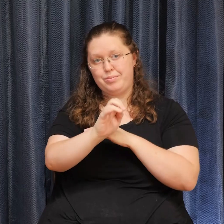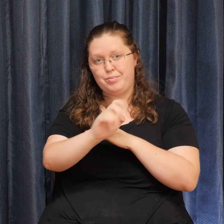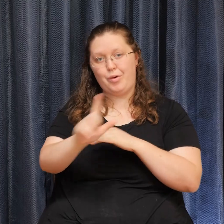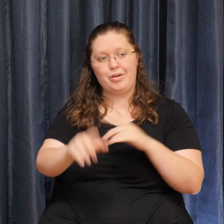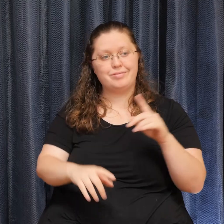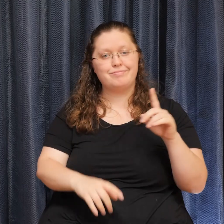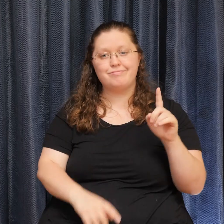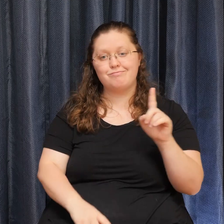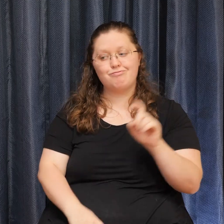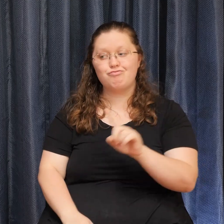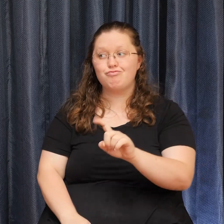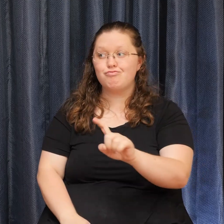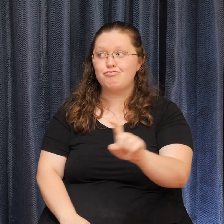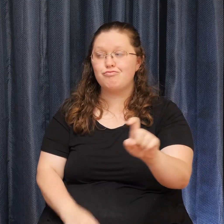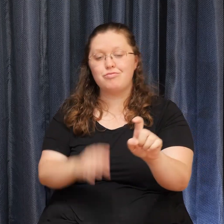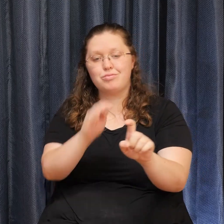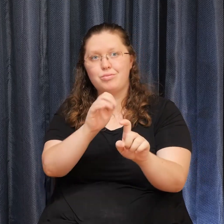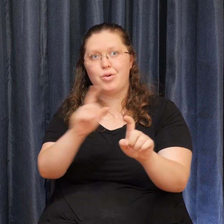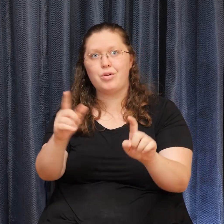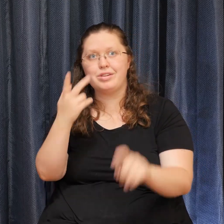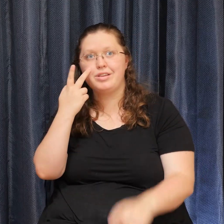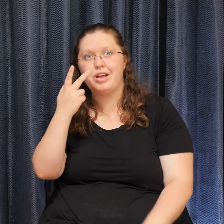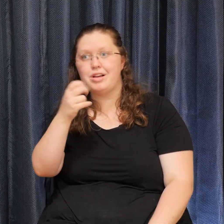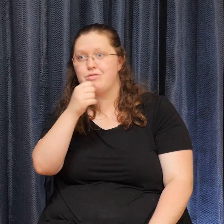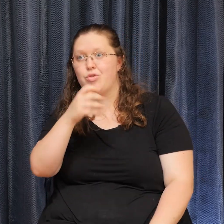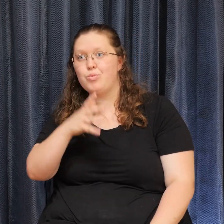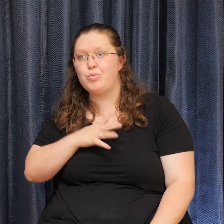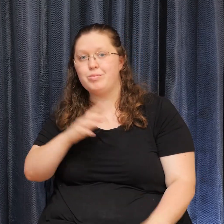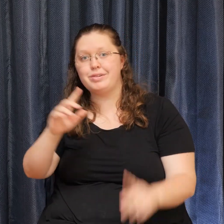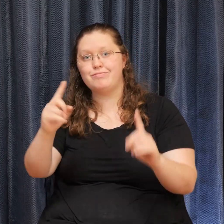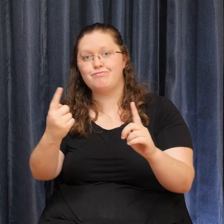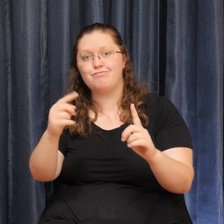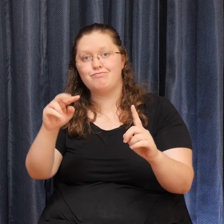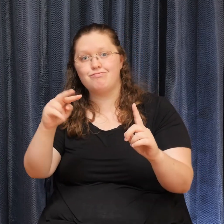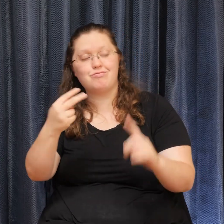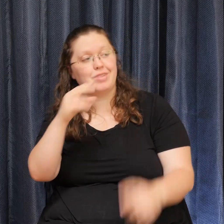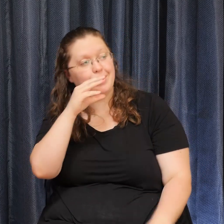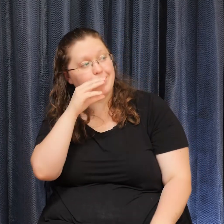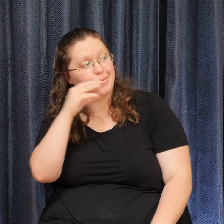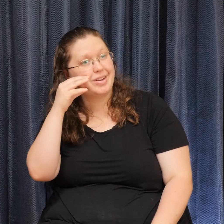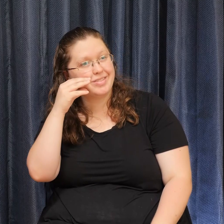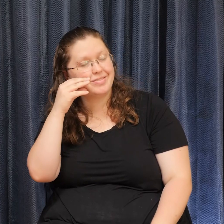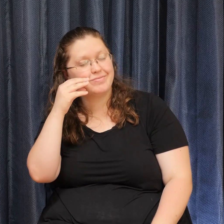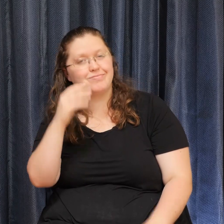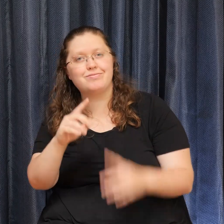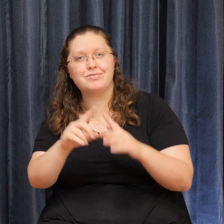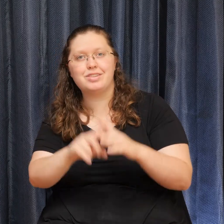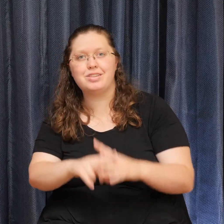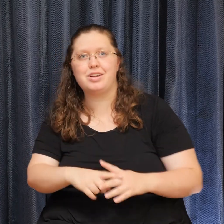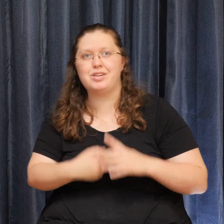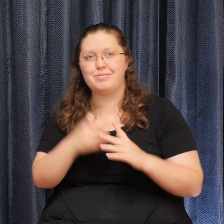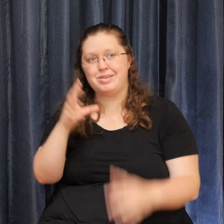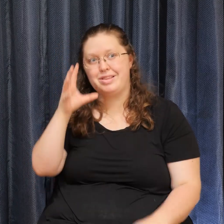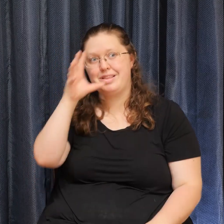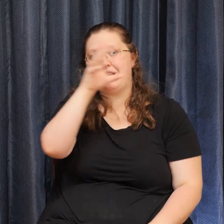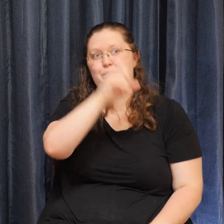A lady Look over his way And smile He began to make Assumptions About that act Of kindness